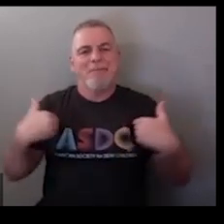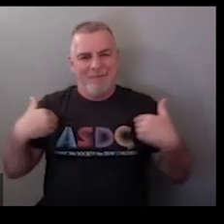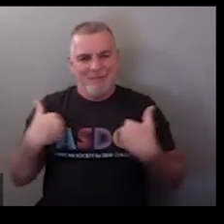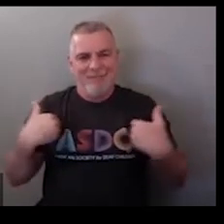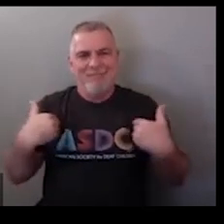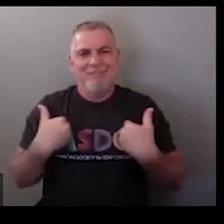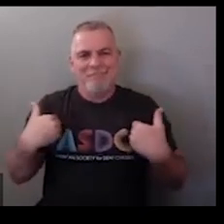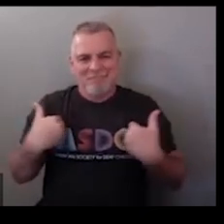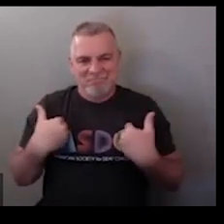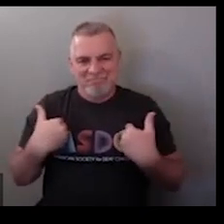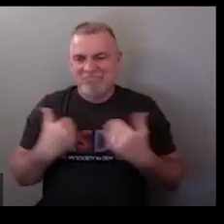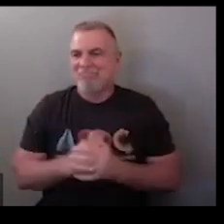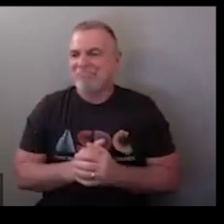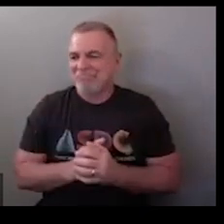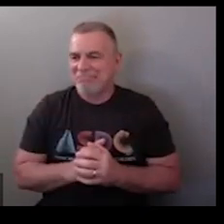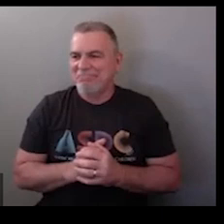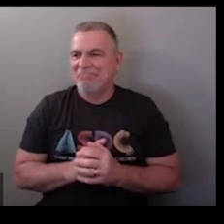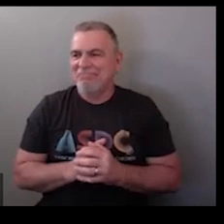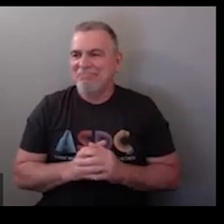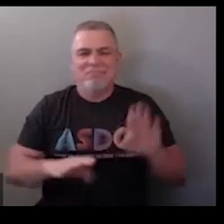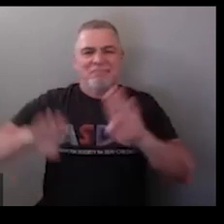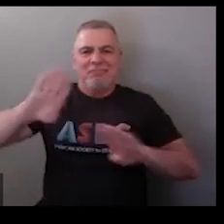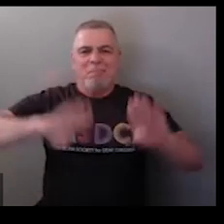your children are learning about animals